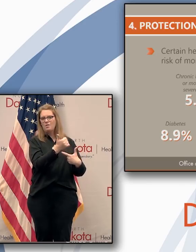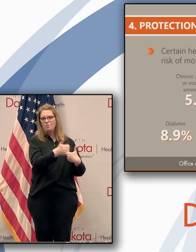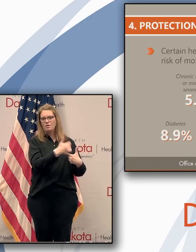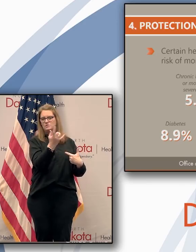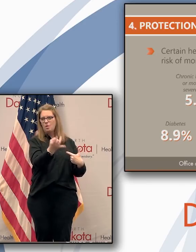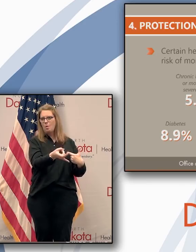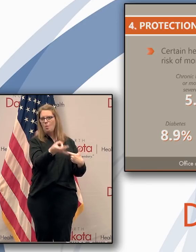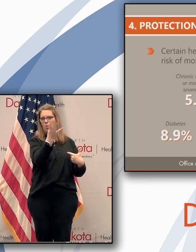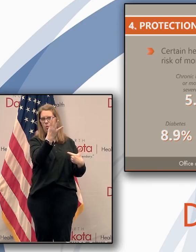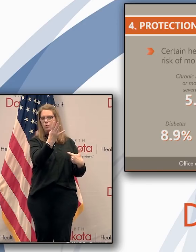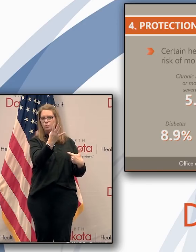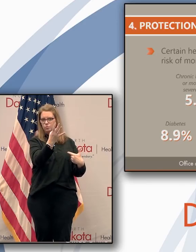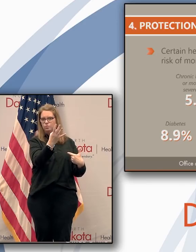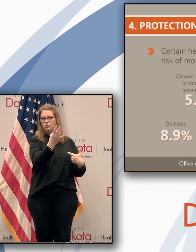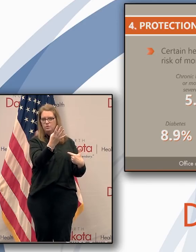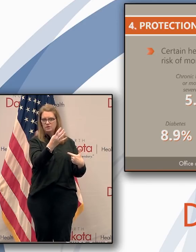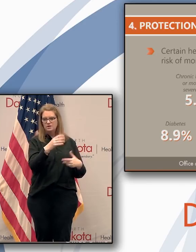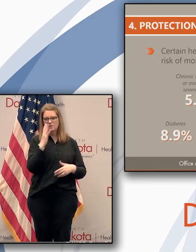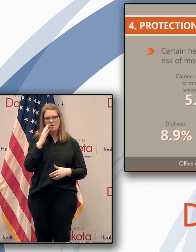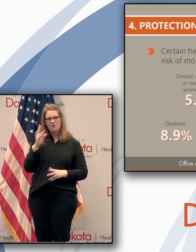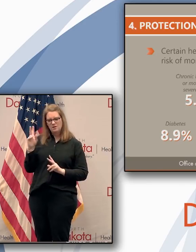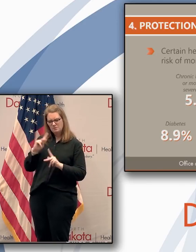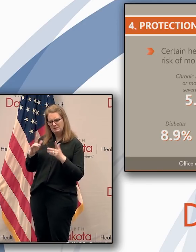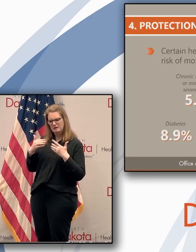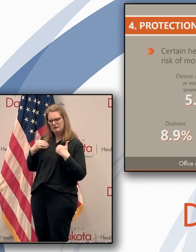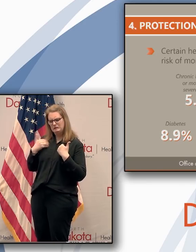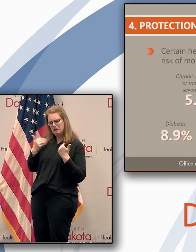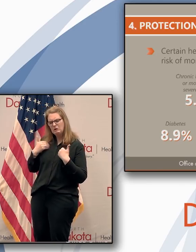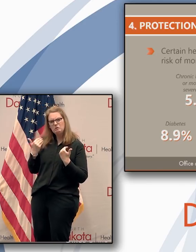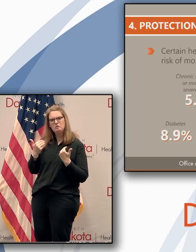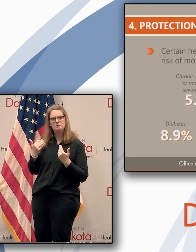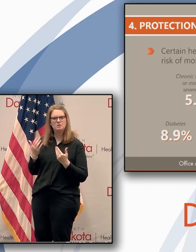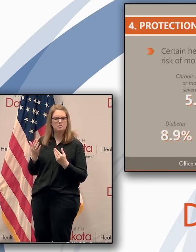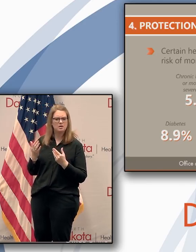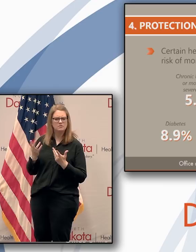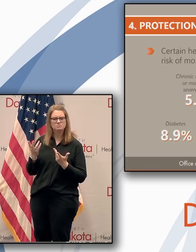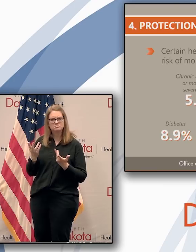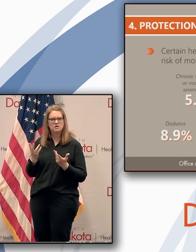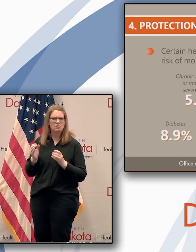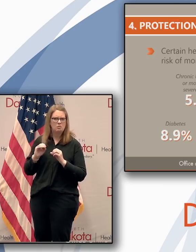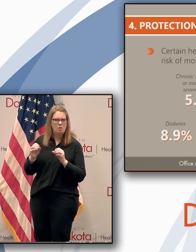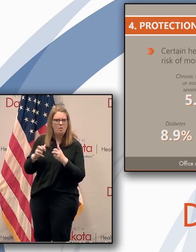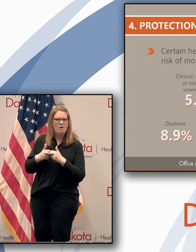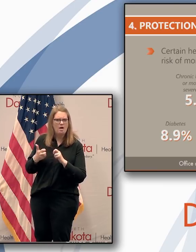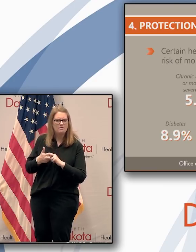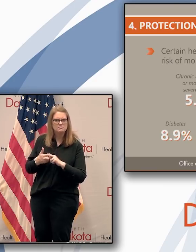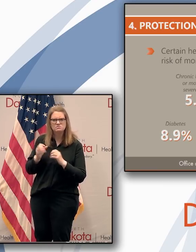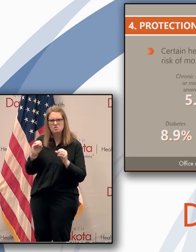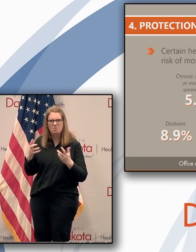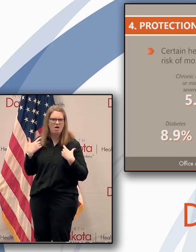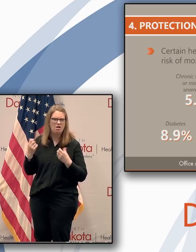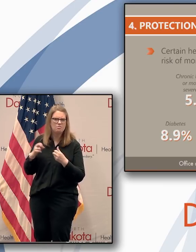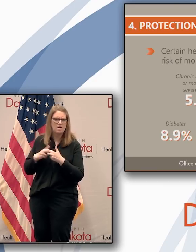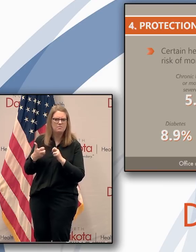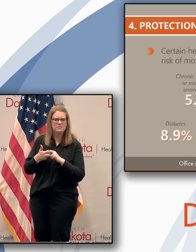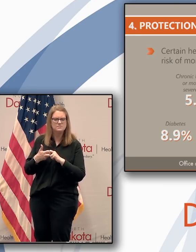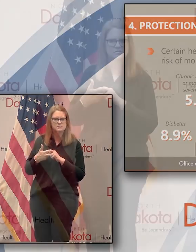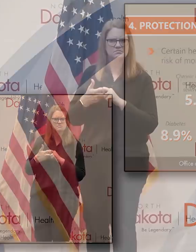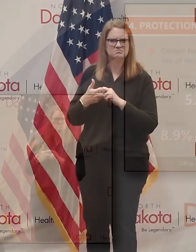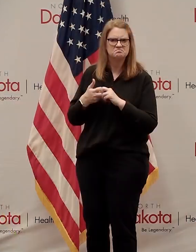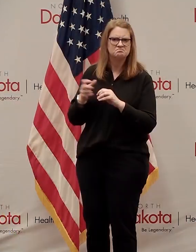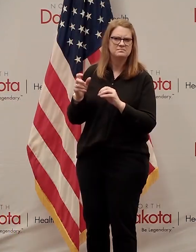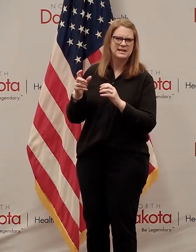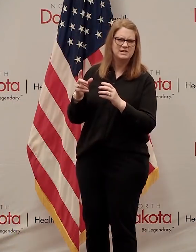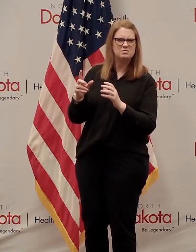for people that are either younger or have none of these underlying health conditions. And we've estimated before